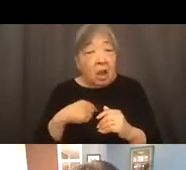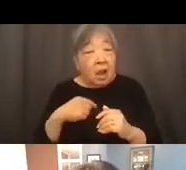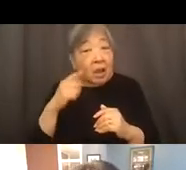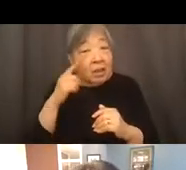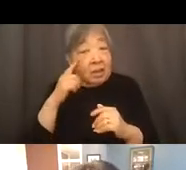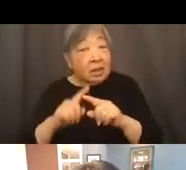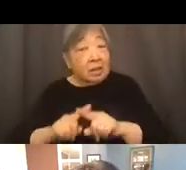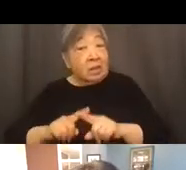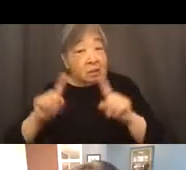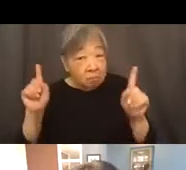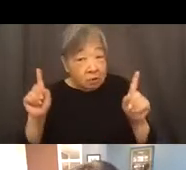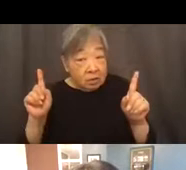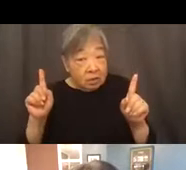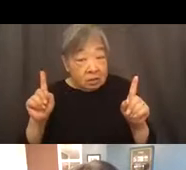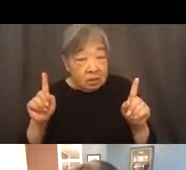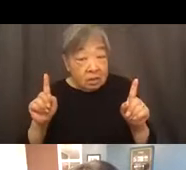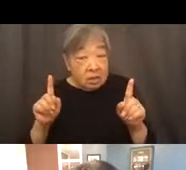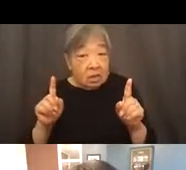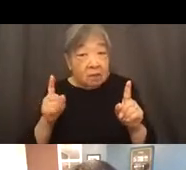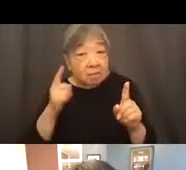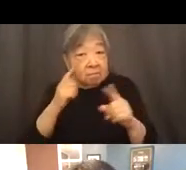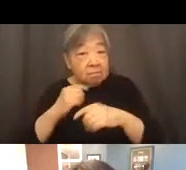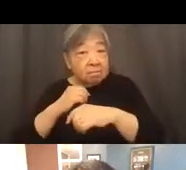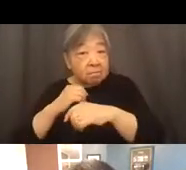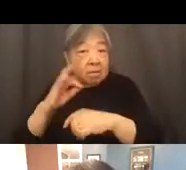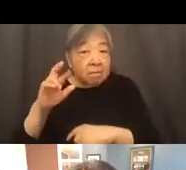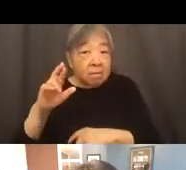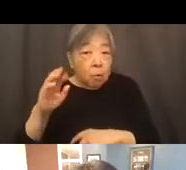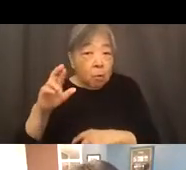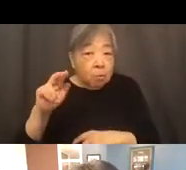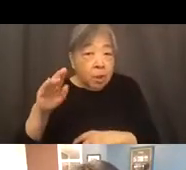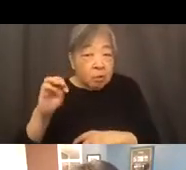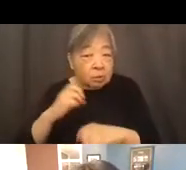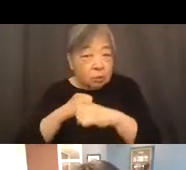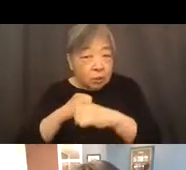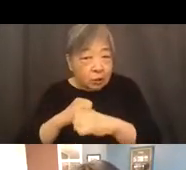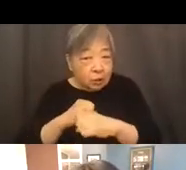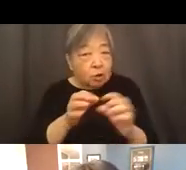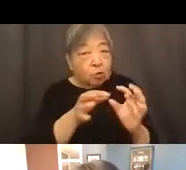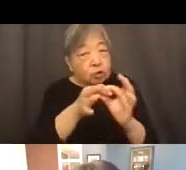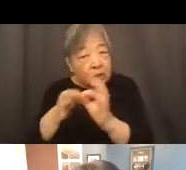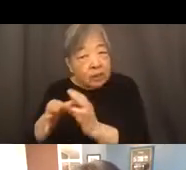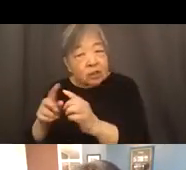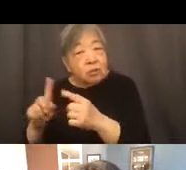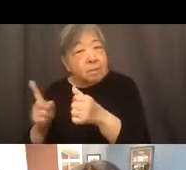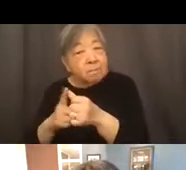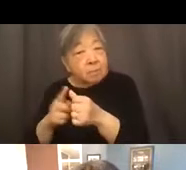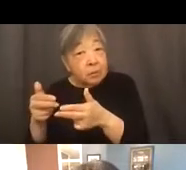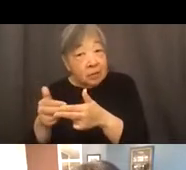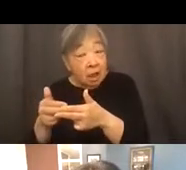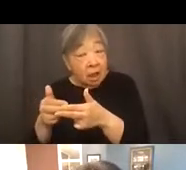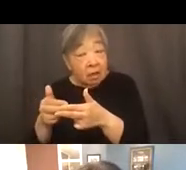in accessing forbearance protection relates back to that first slide that I showed you, right,